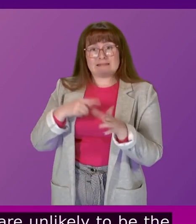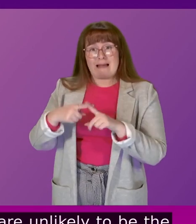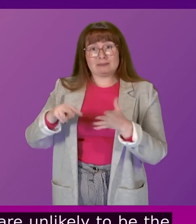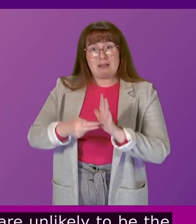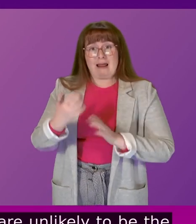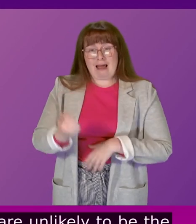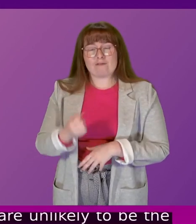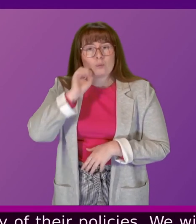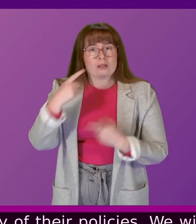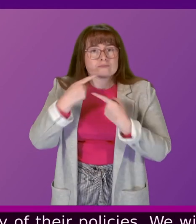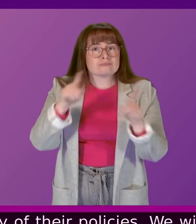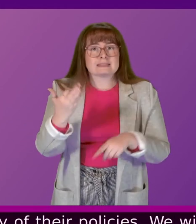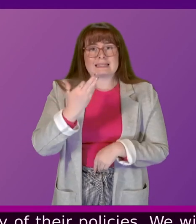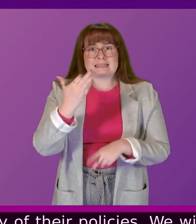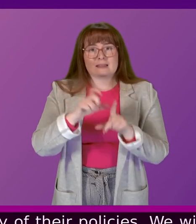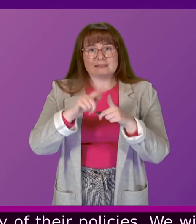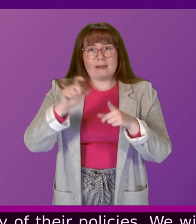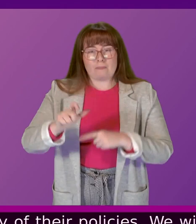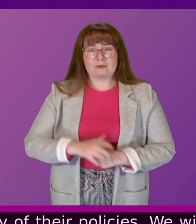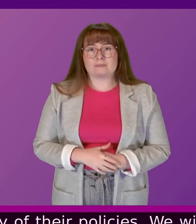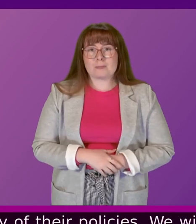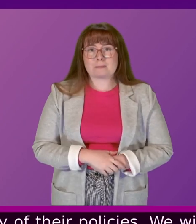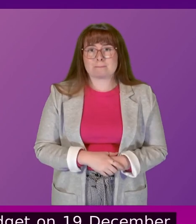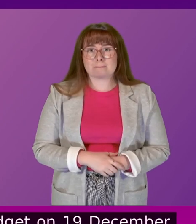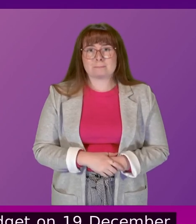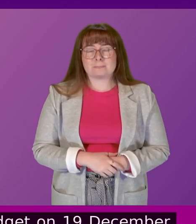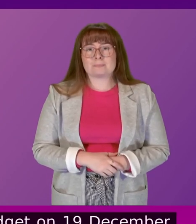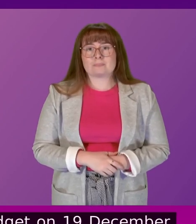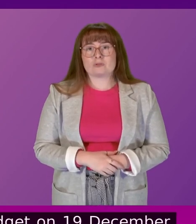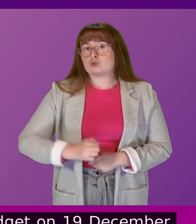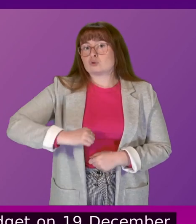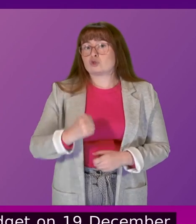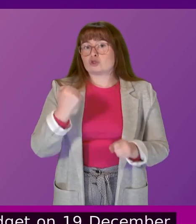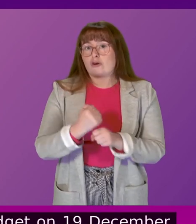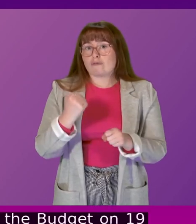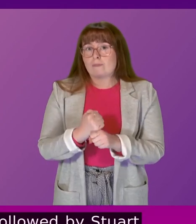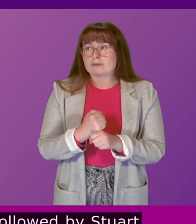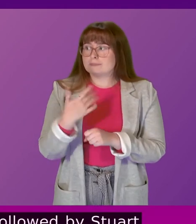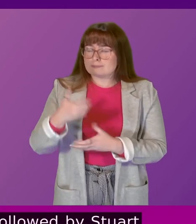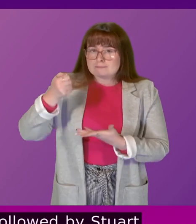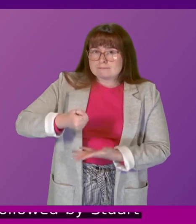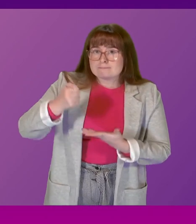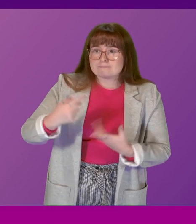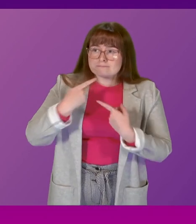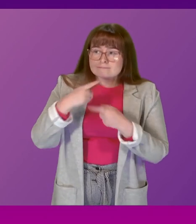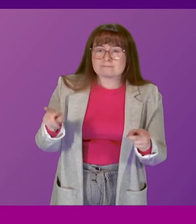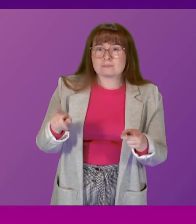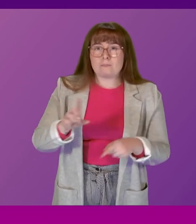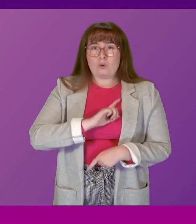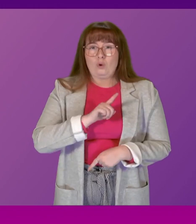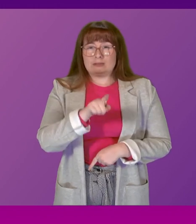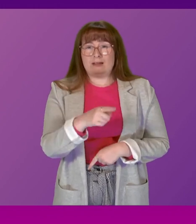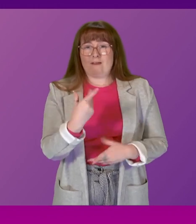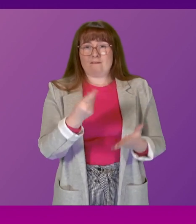Budget on the 19th of December. Rhoda Grant to be followed by Stuart McMillan. The Scottish Government are raiding budgets to compensate for their financial